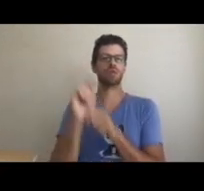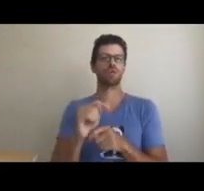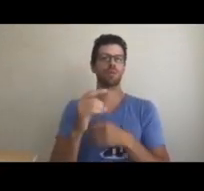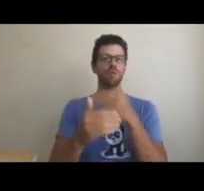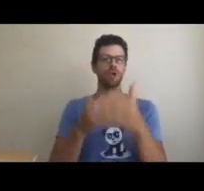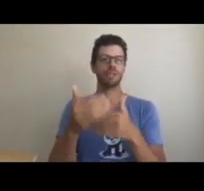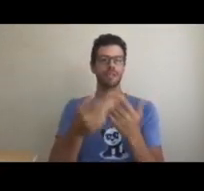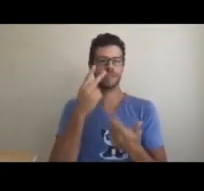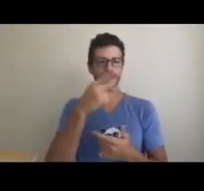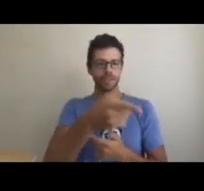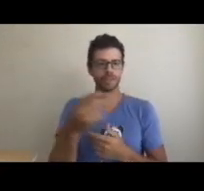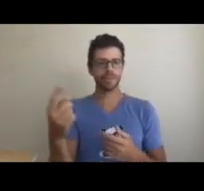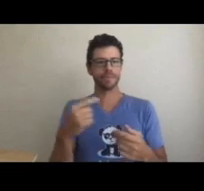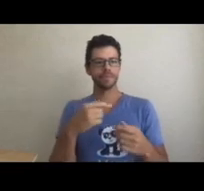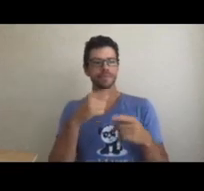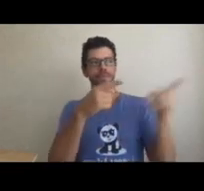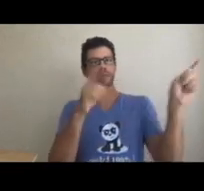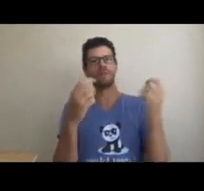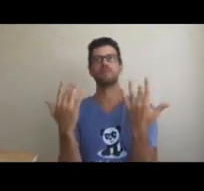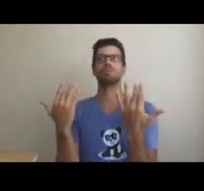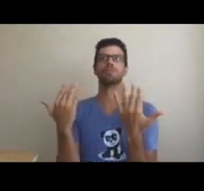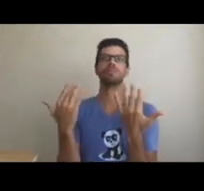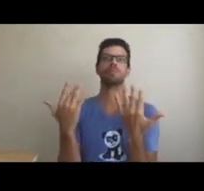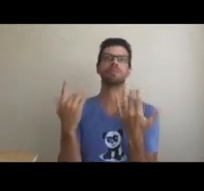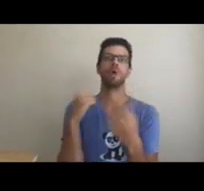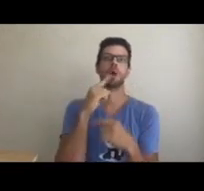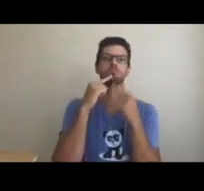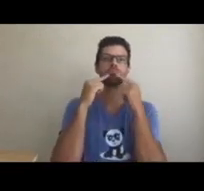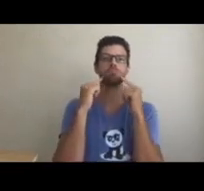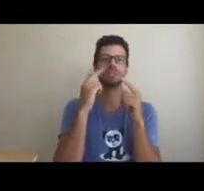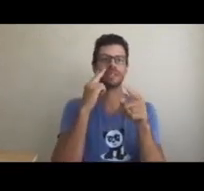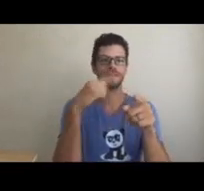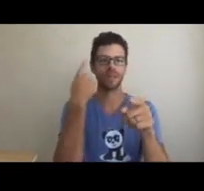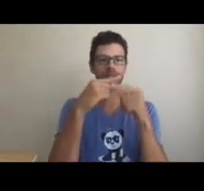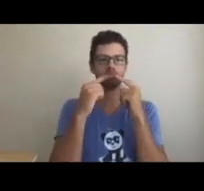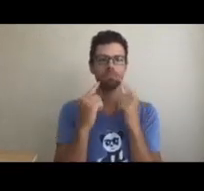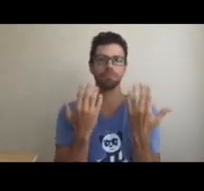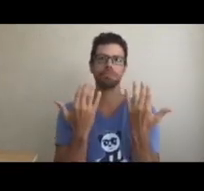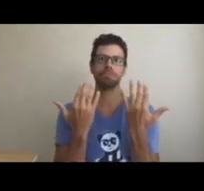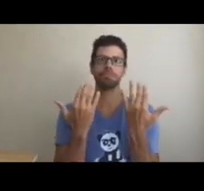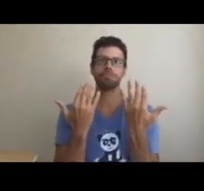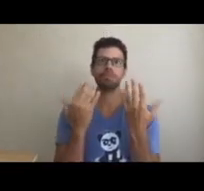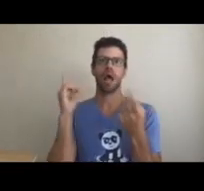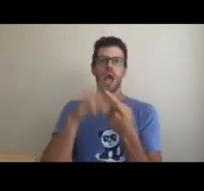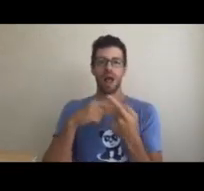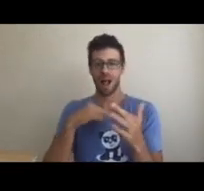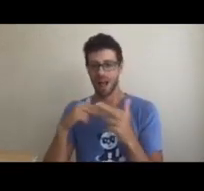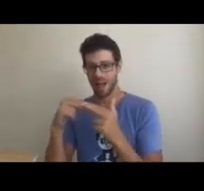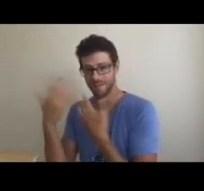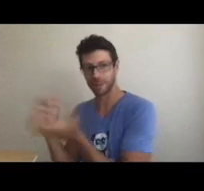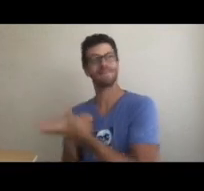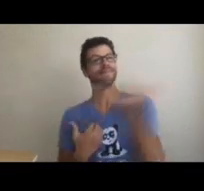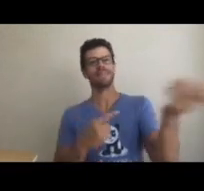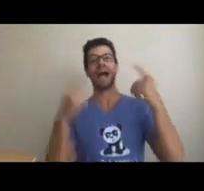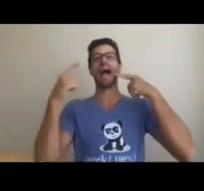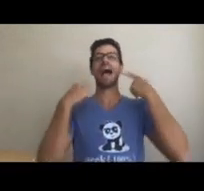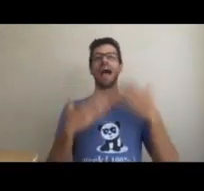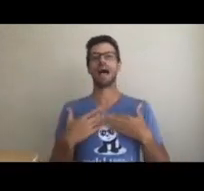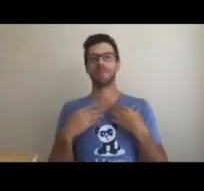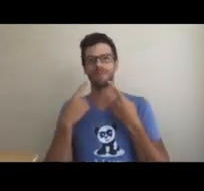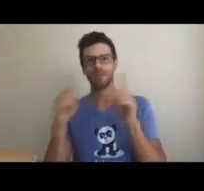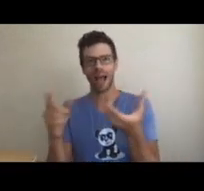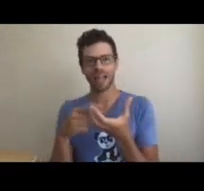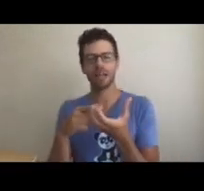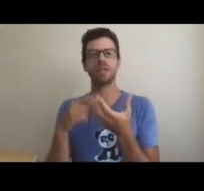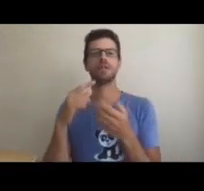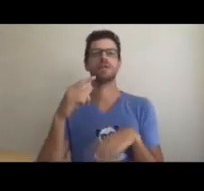earlier example of building a car and relying on the traditional waterfall process? You can see in the clearly unhappy faces that